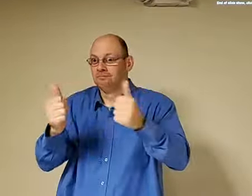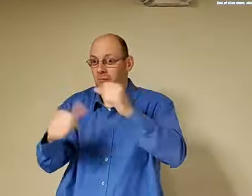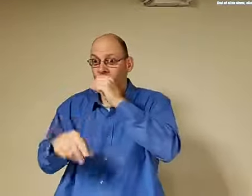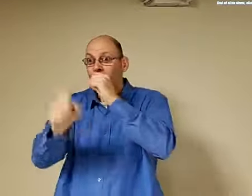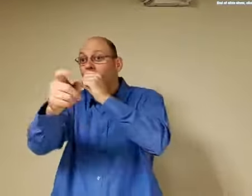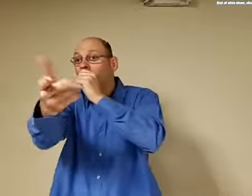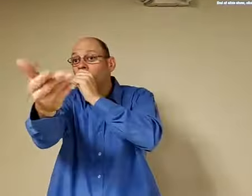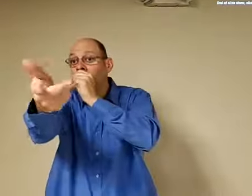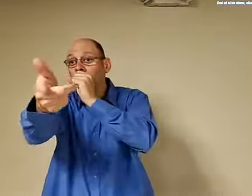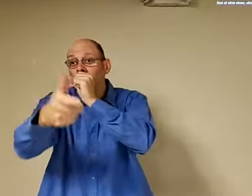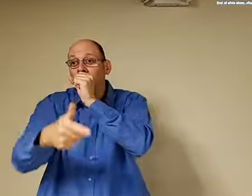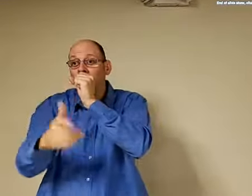more and save us more